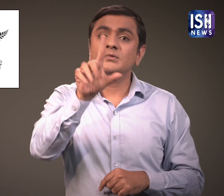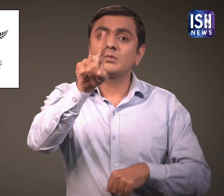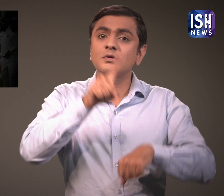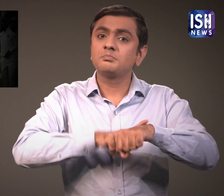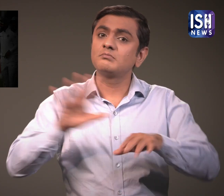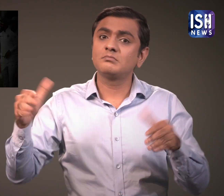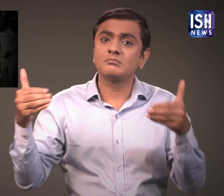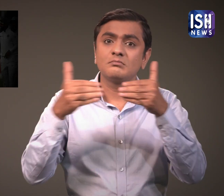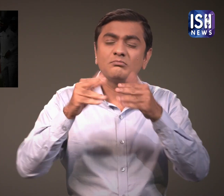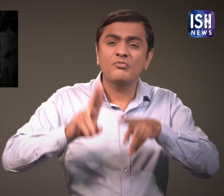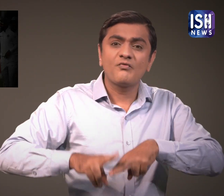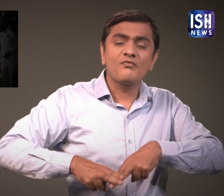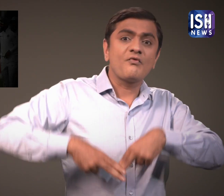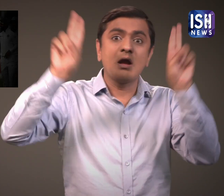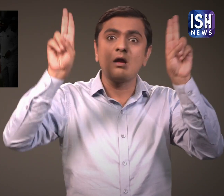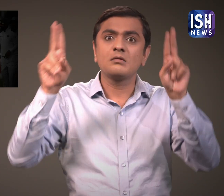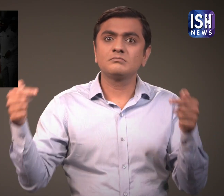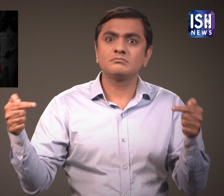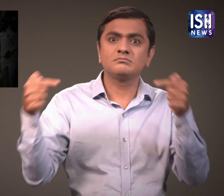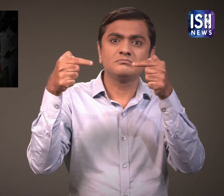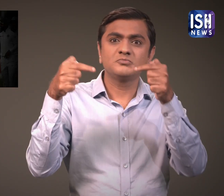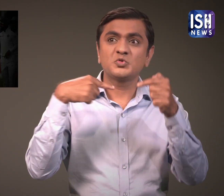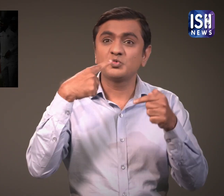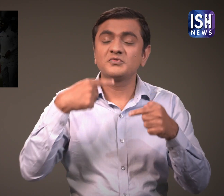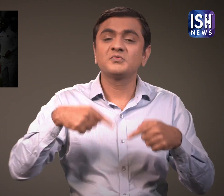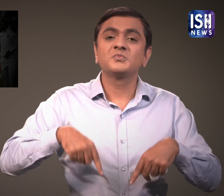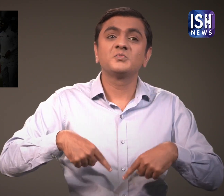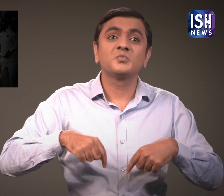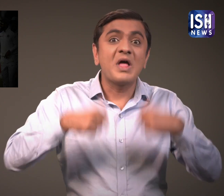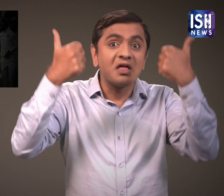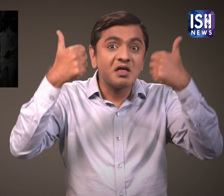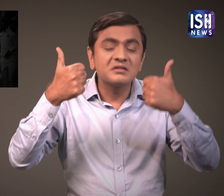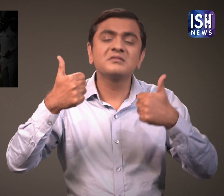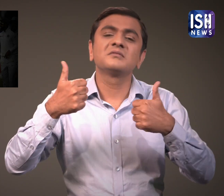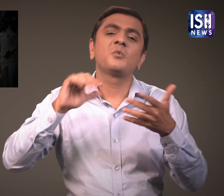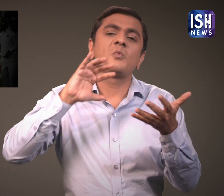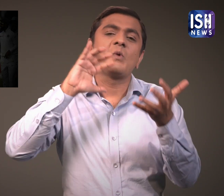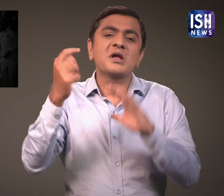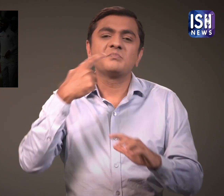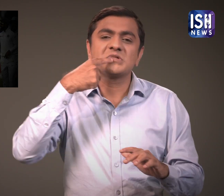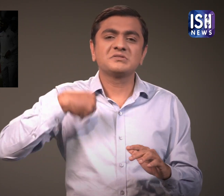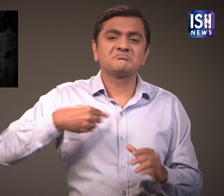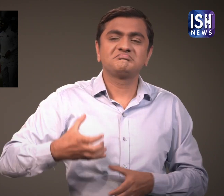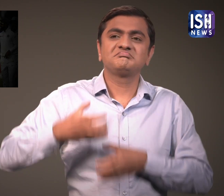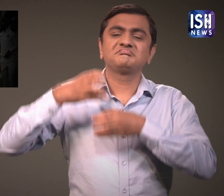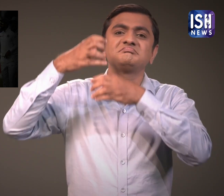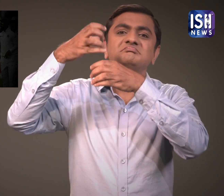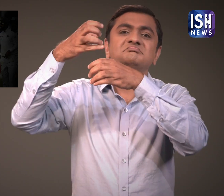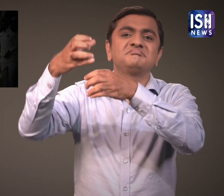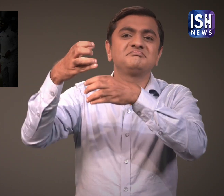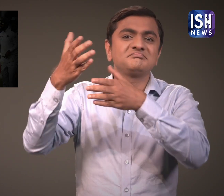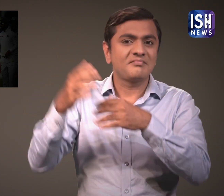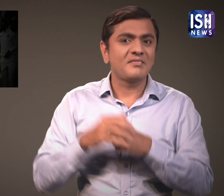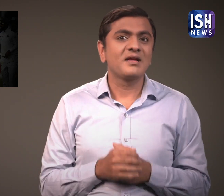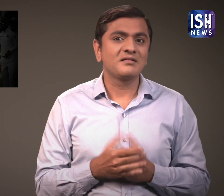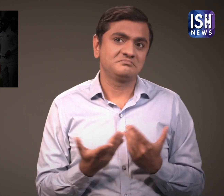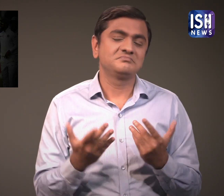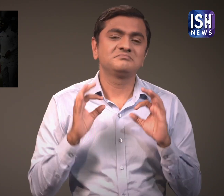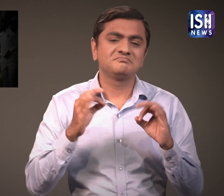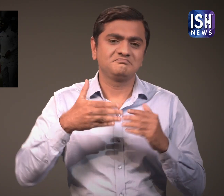2021 is a one-off Test match. The winner of the final will be the ICC World Test Champion.